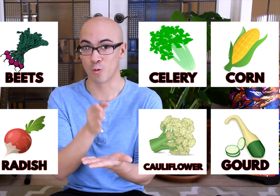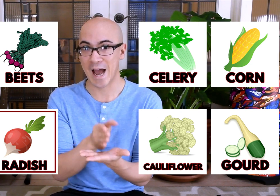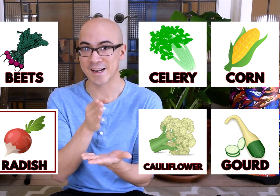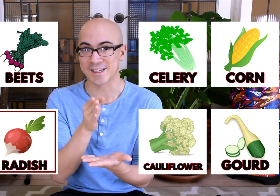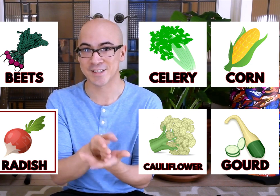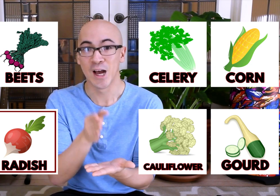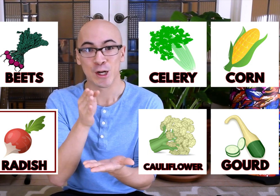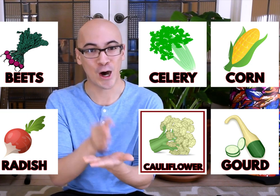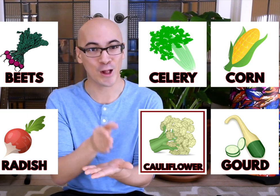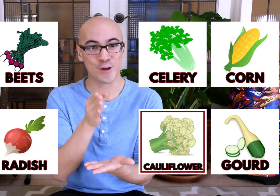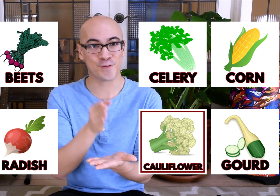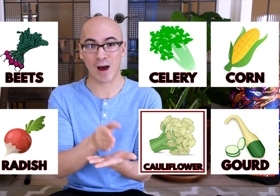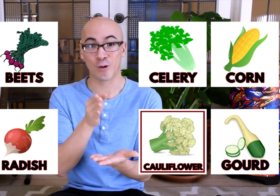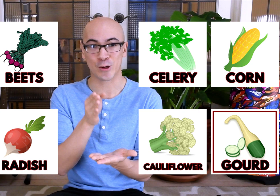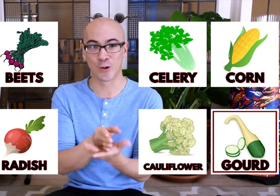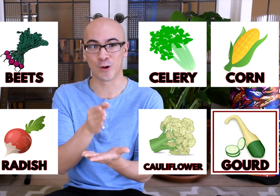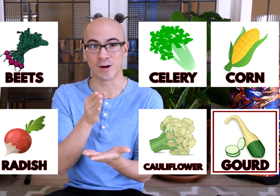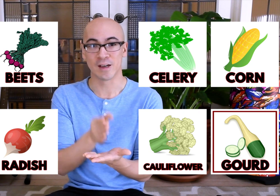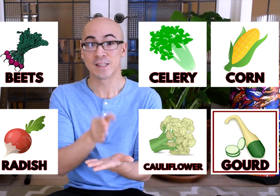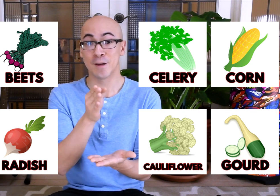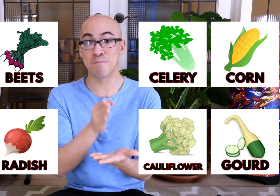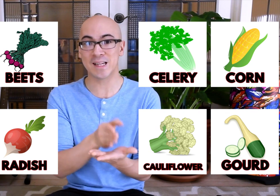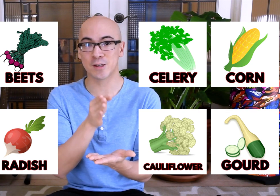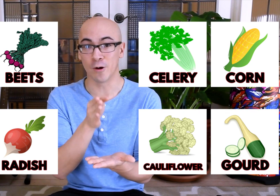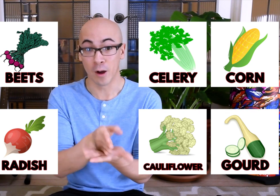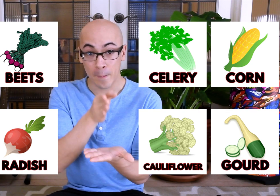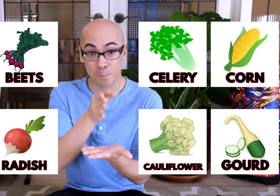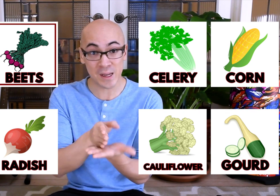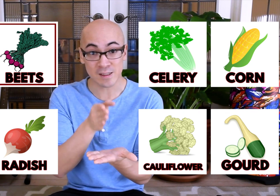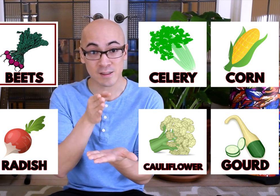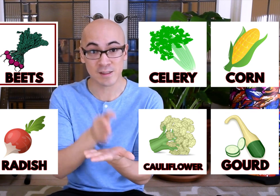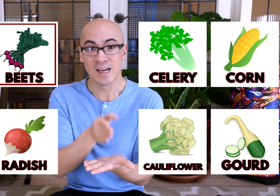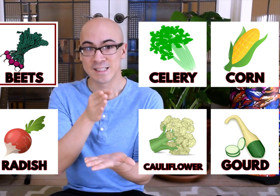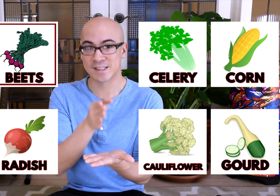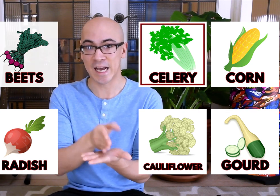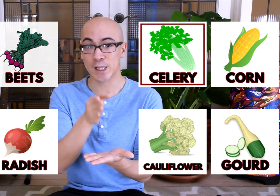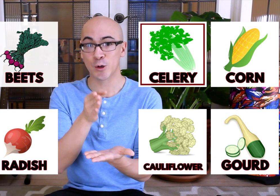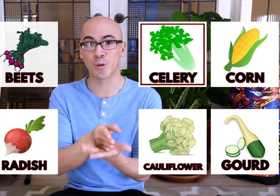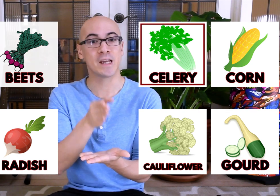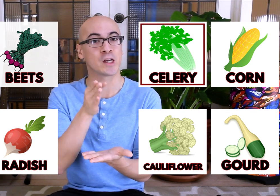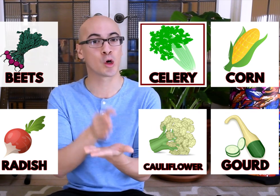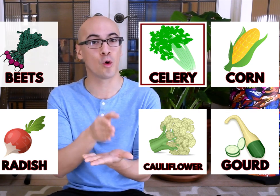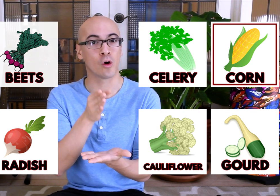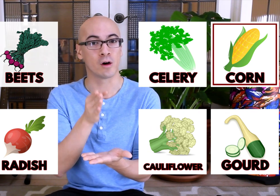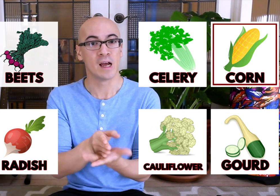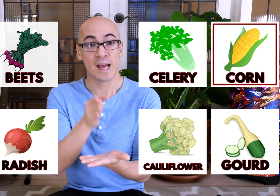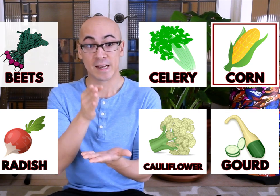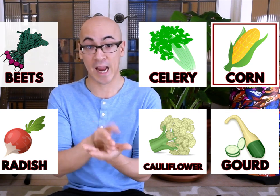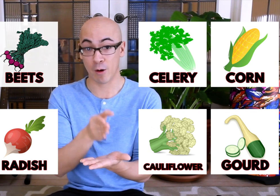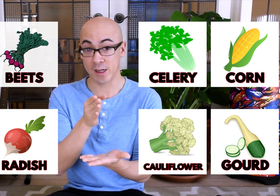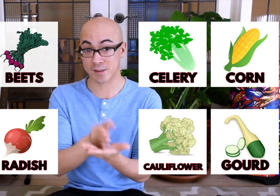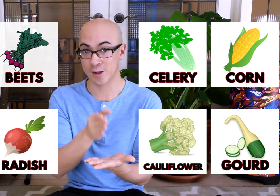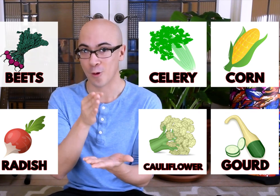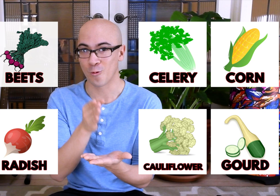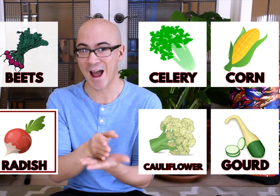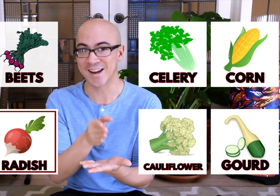radish, cauliflower, gourd. Tomato, beets, celery, corn. Carrots, radish,